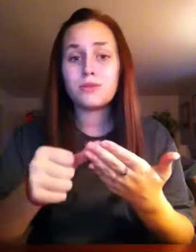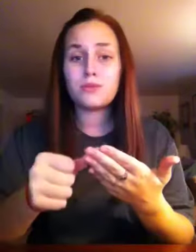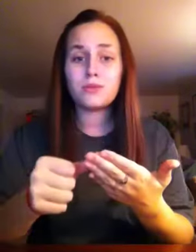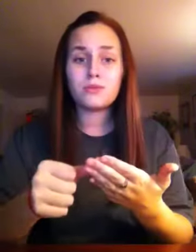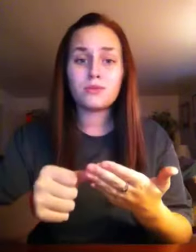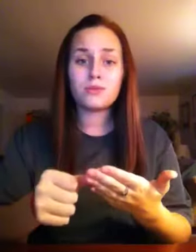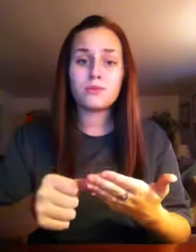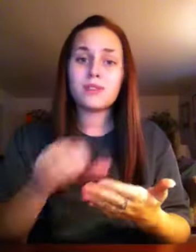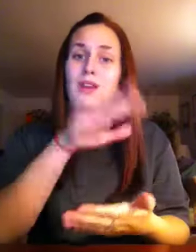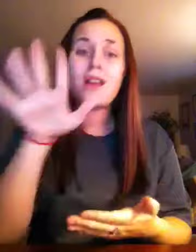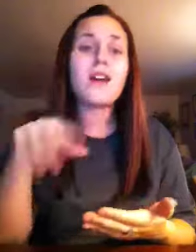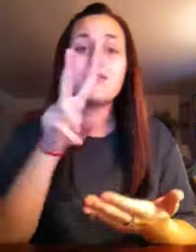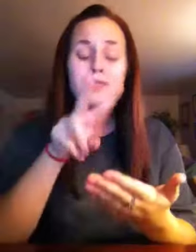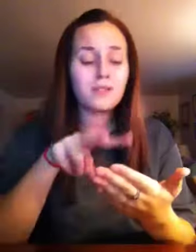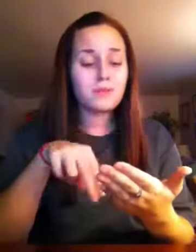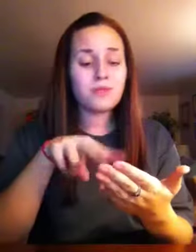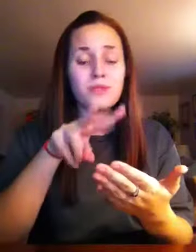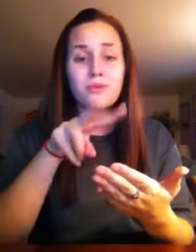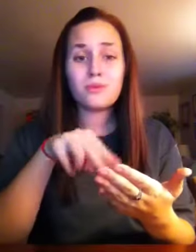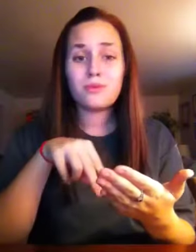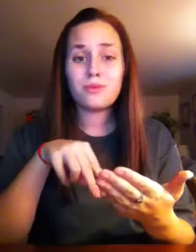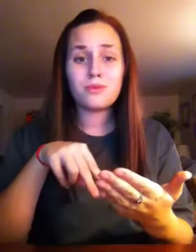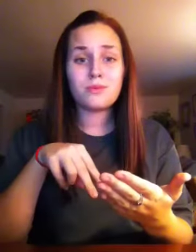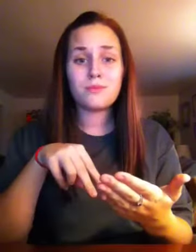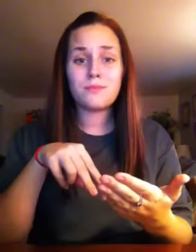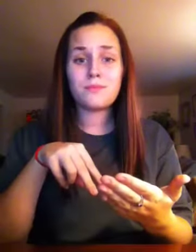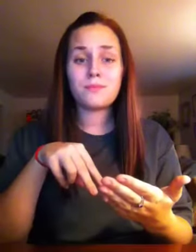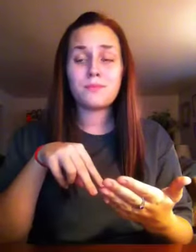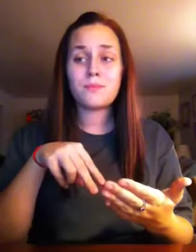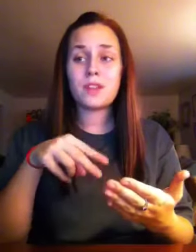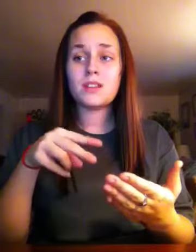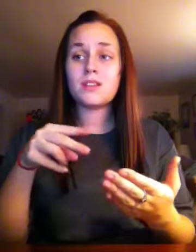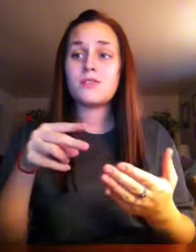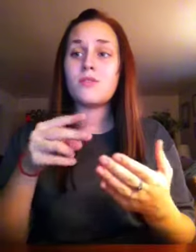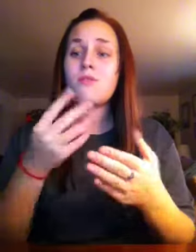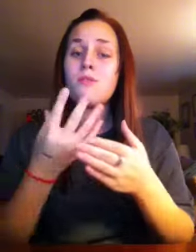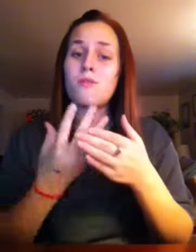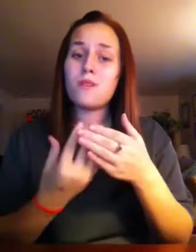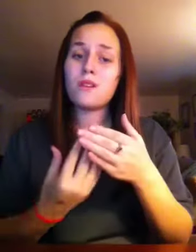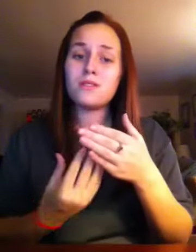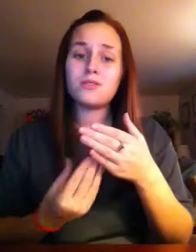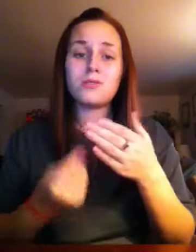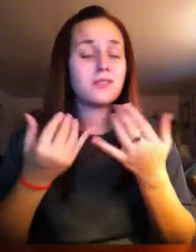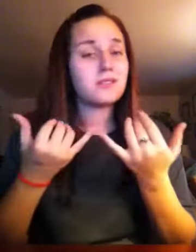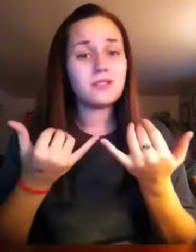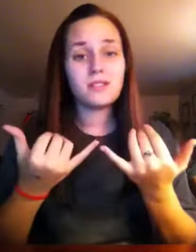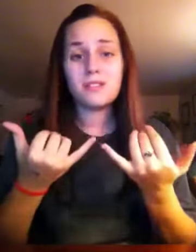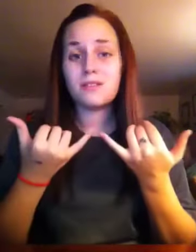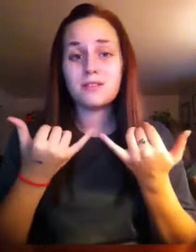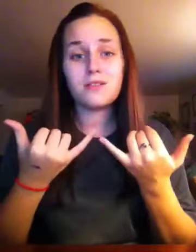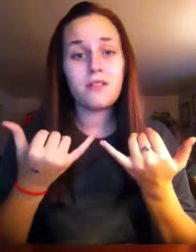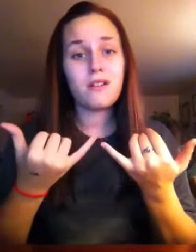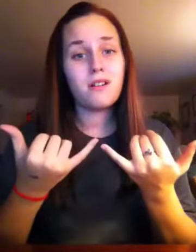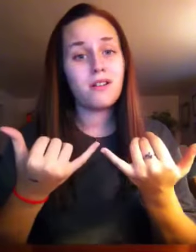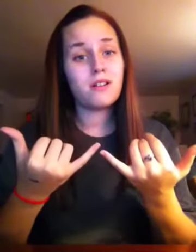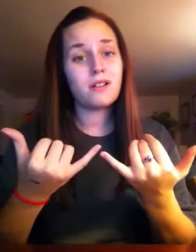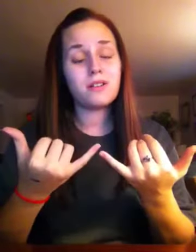to you But they get lost in the blue Cause there's no address in the stars